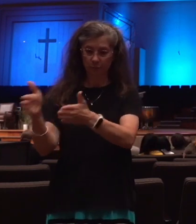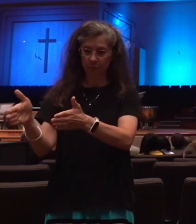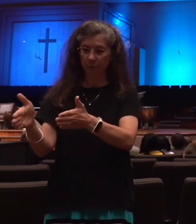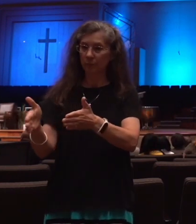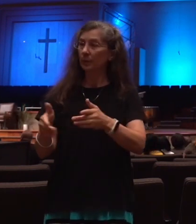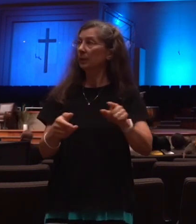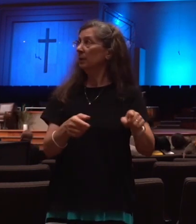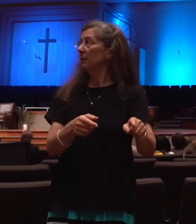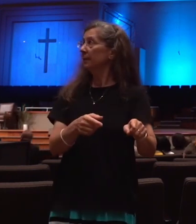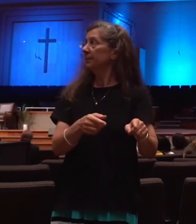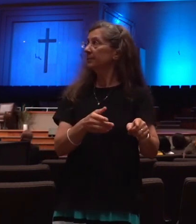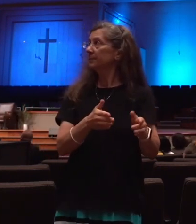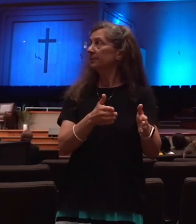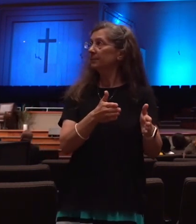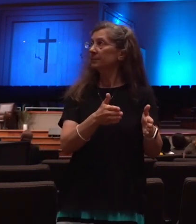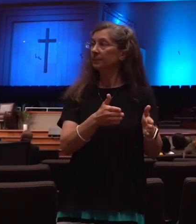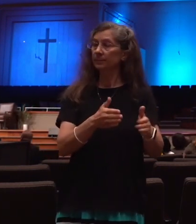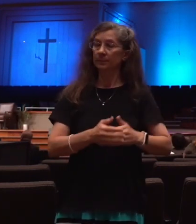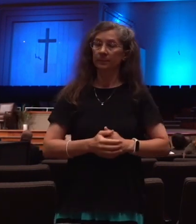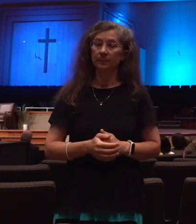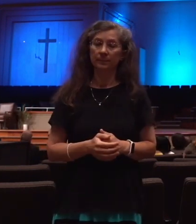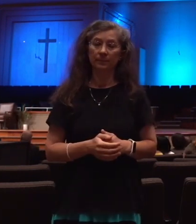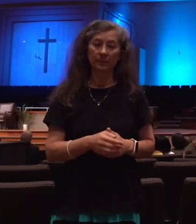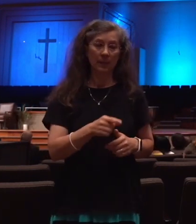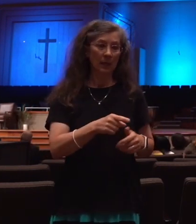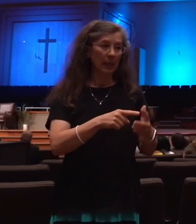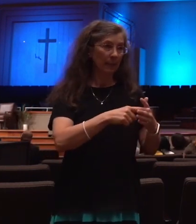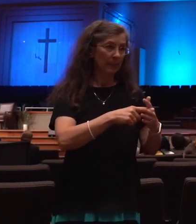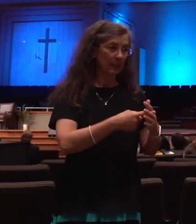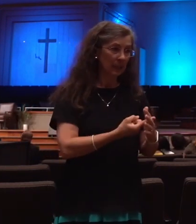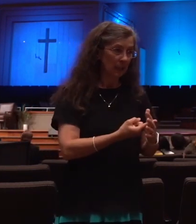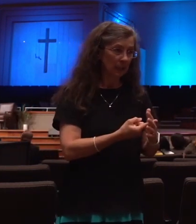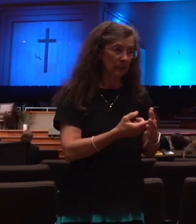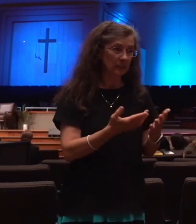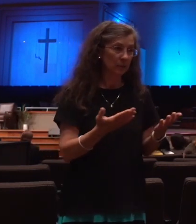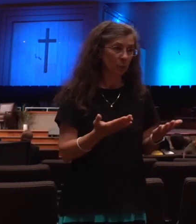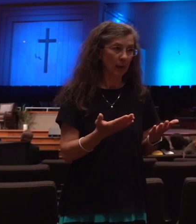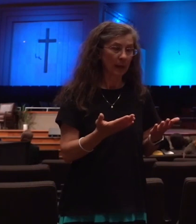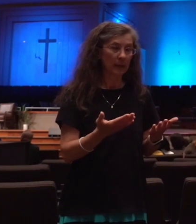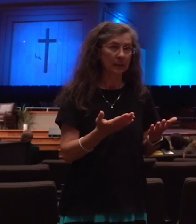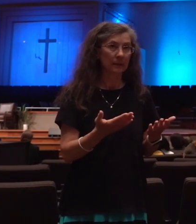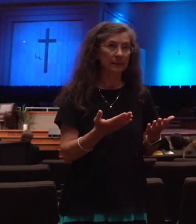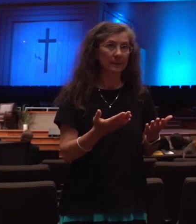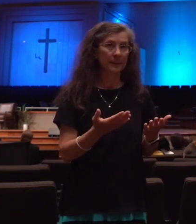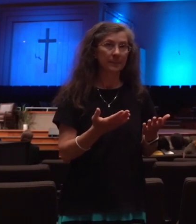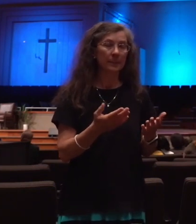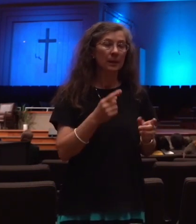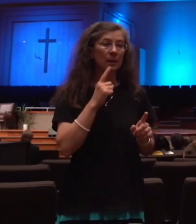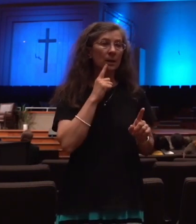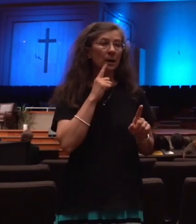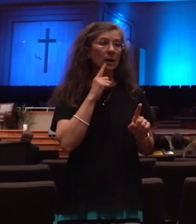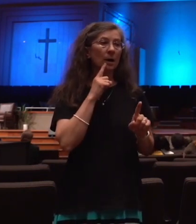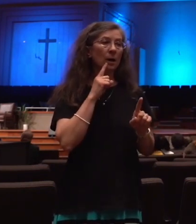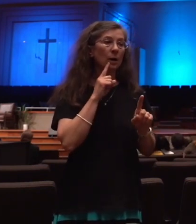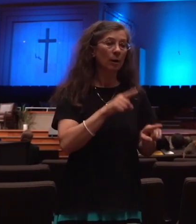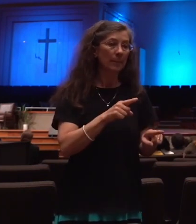it says that this prophecy begins when the decree will go forth for the